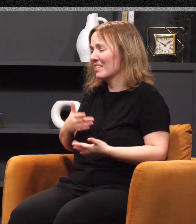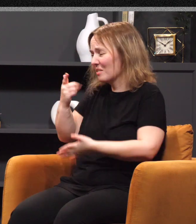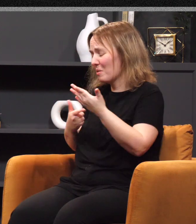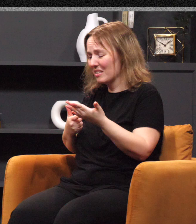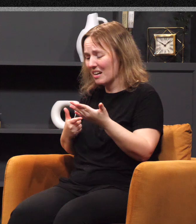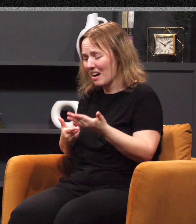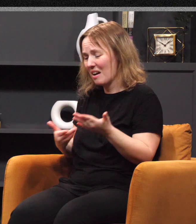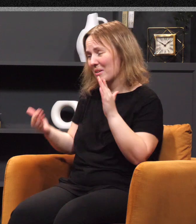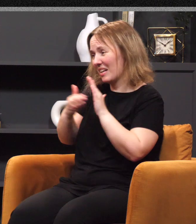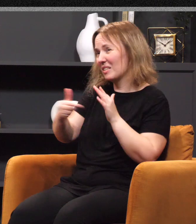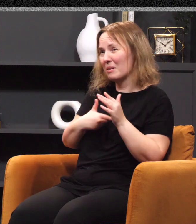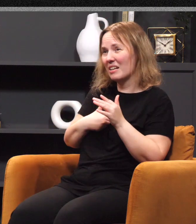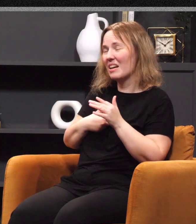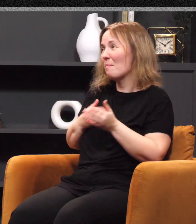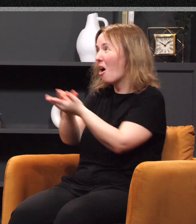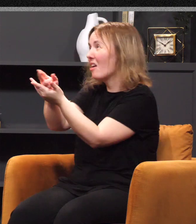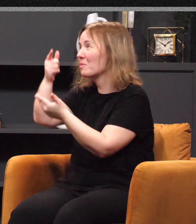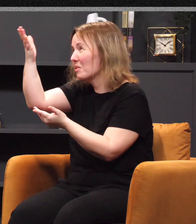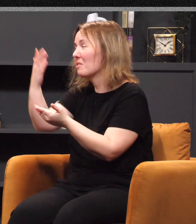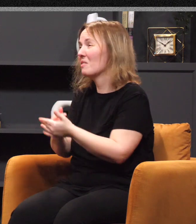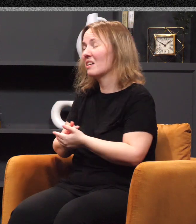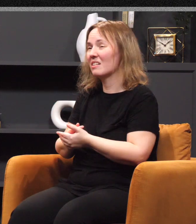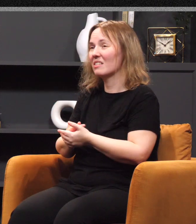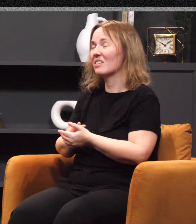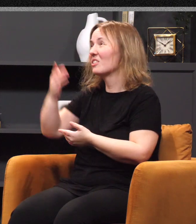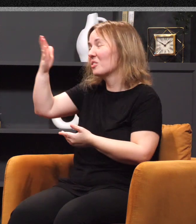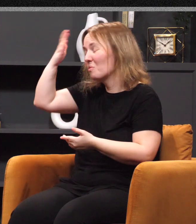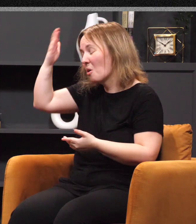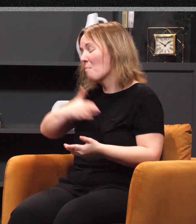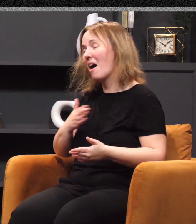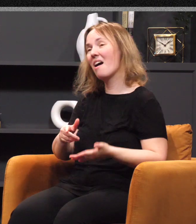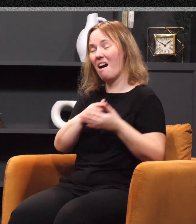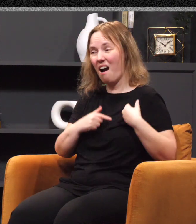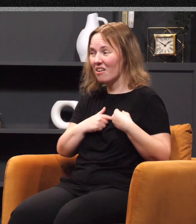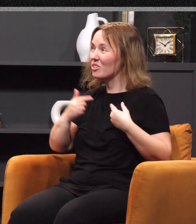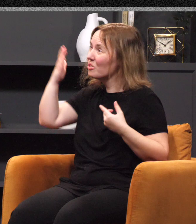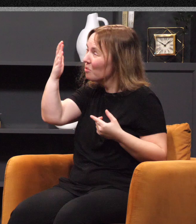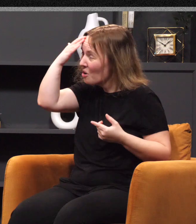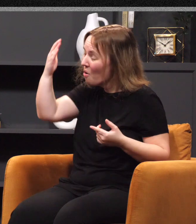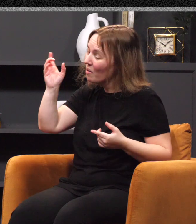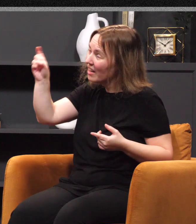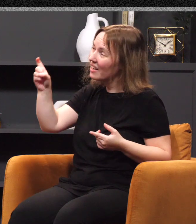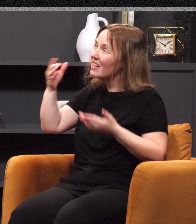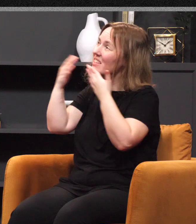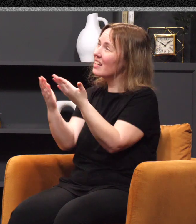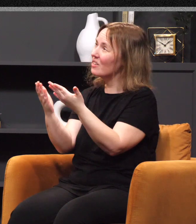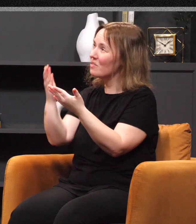I'm going to be honest with you. I don't have to play games, Lord. In fact, I might as well not because you already know my heart. You know what I need before I even ask. So I thank you that you take